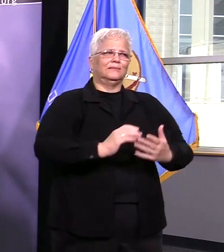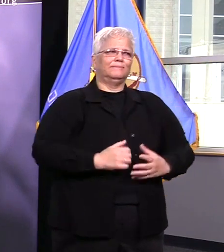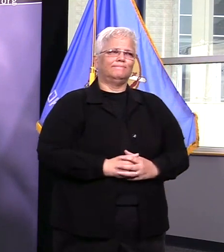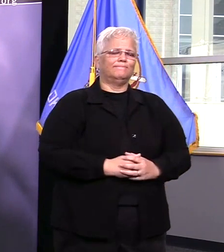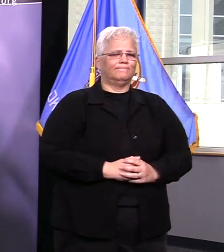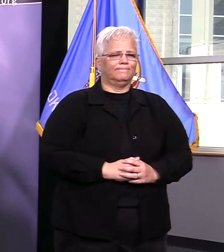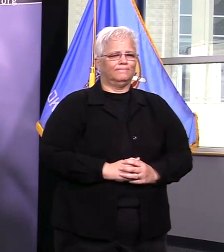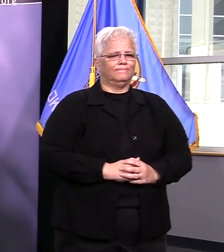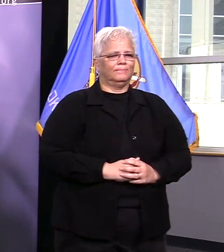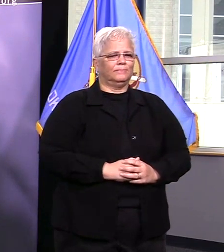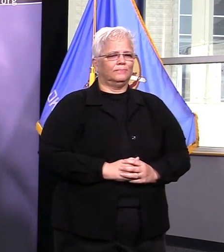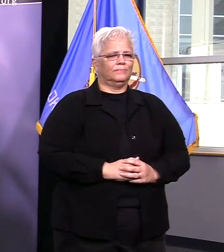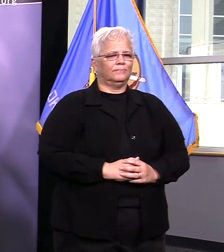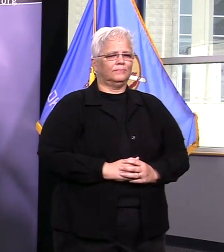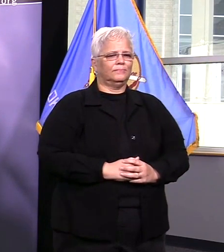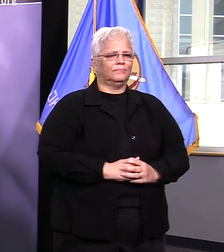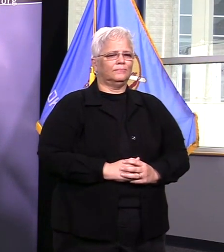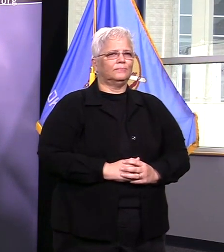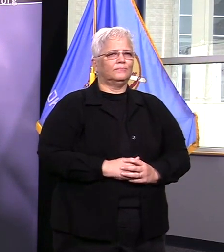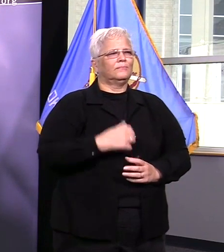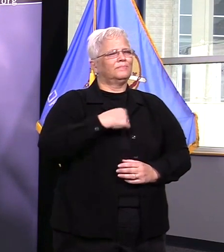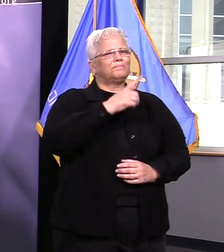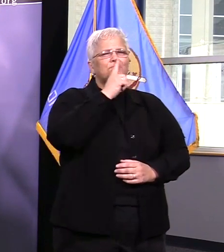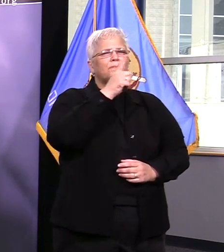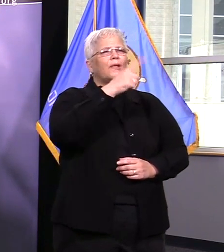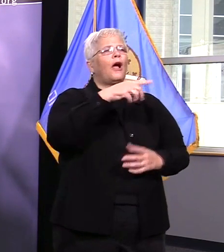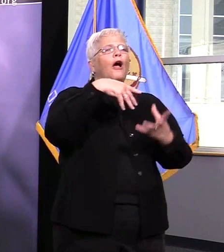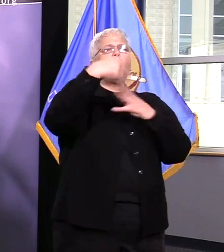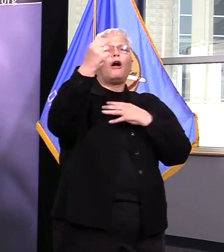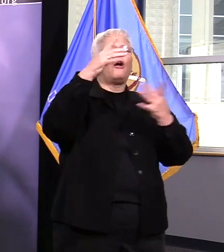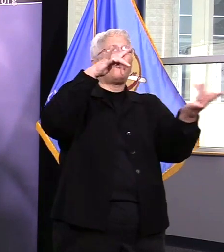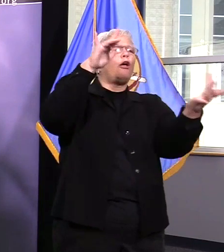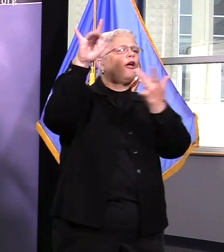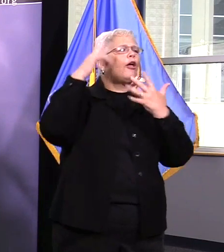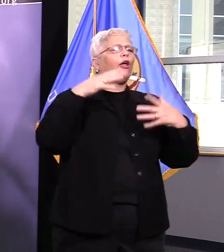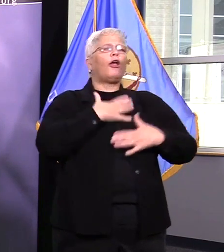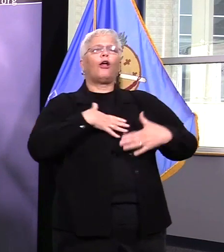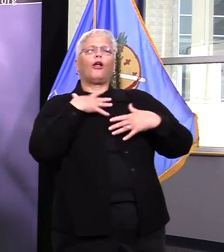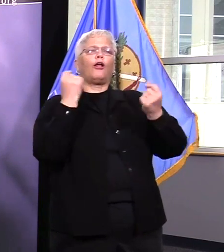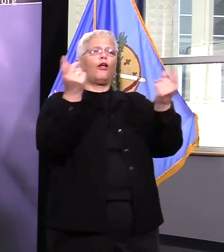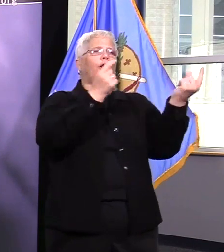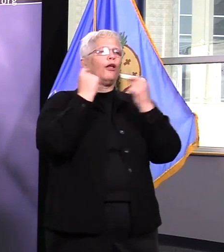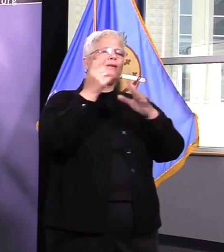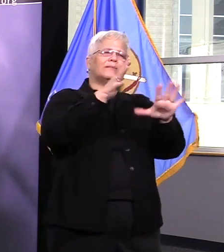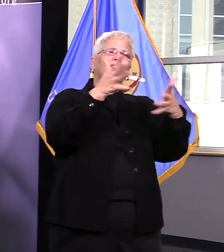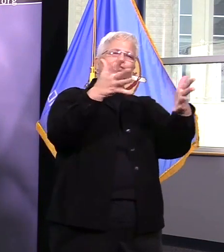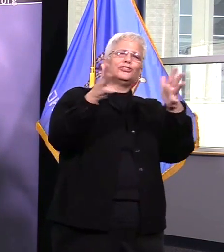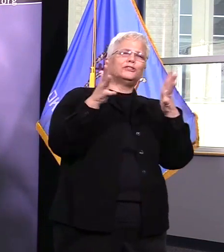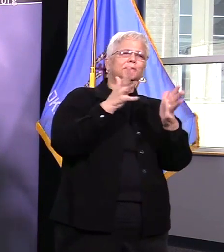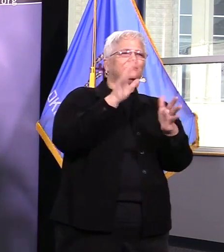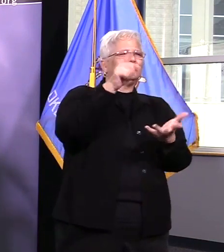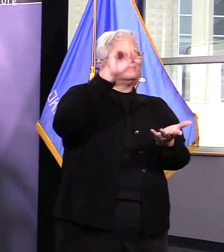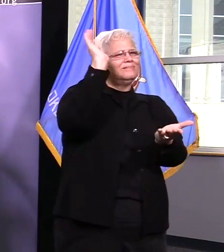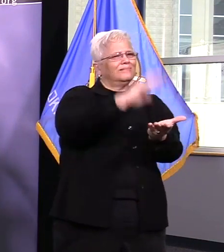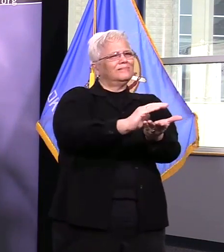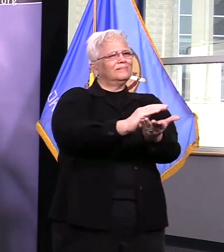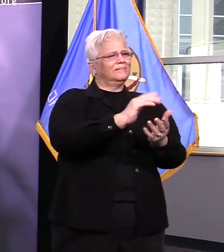is solely for the benefit and the safety of you i will now turn things over to